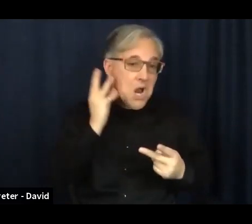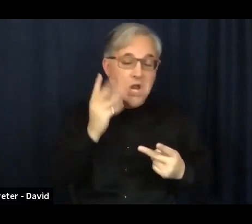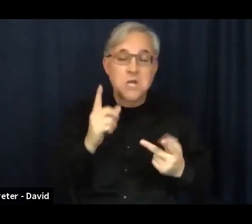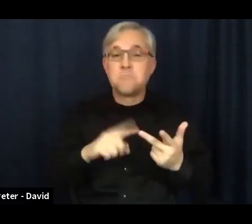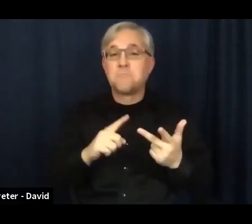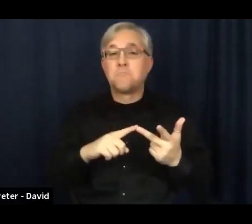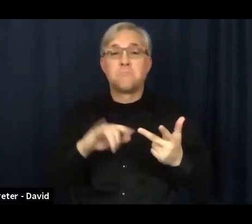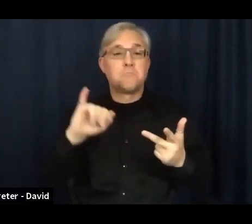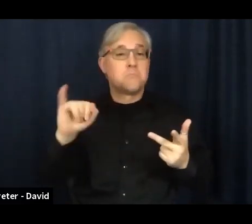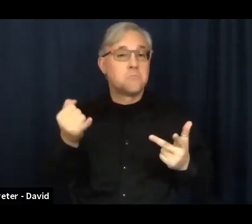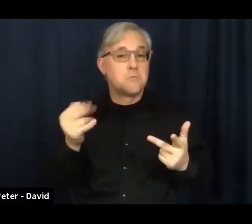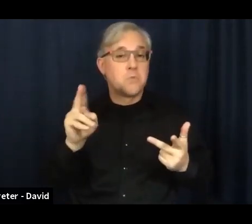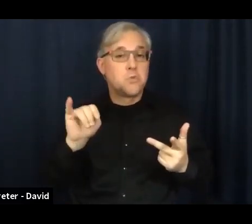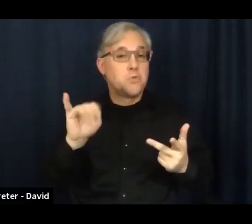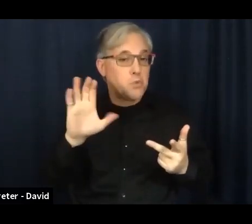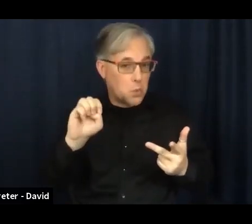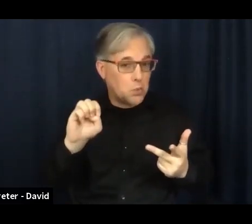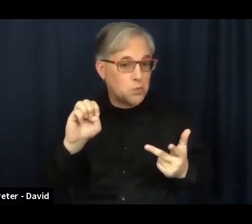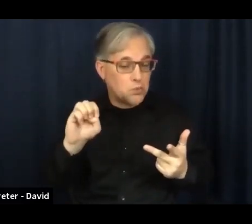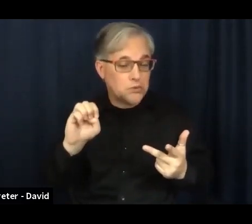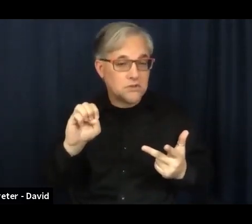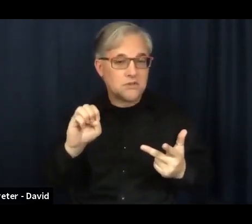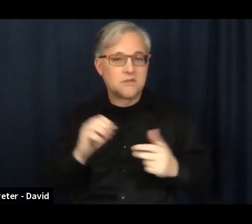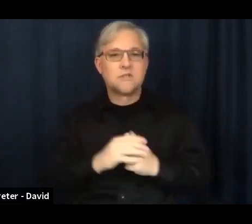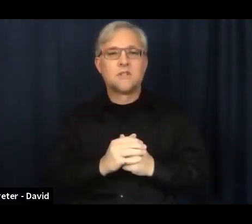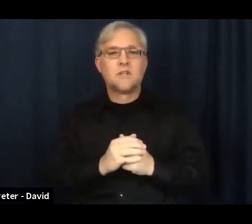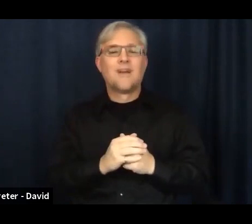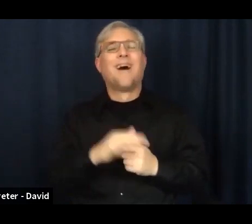Don't bless a whole big loaf of bread, just bring what you need.